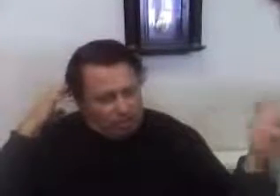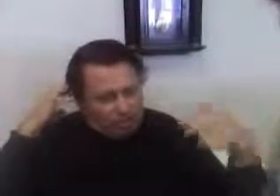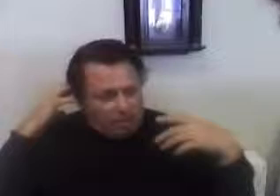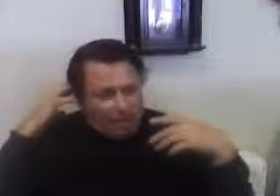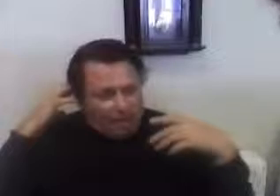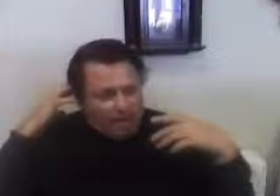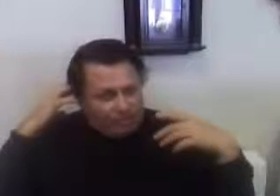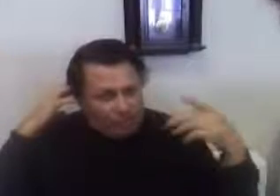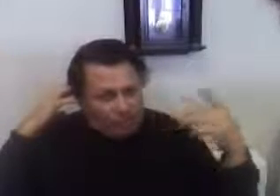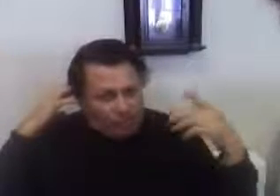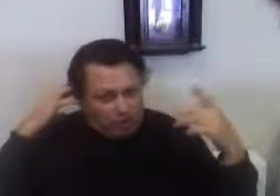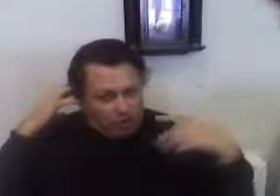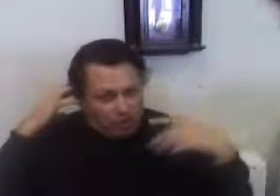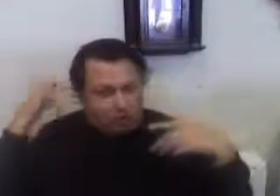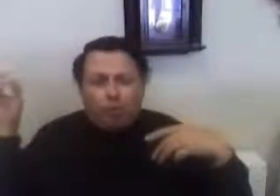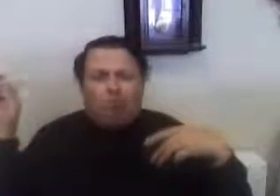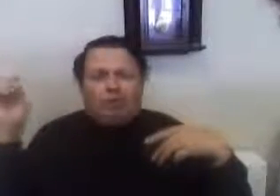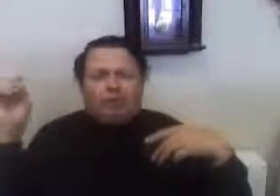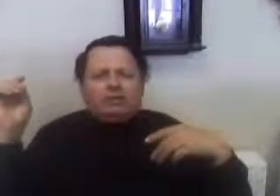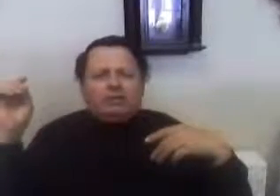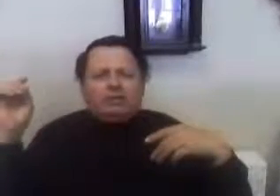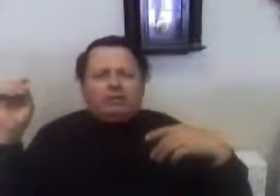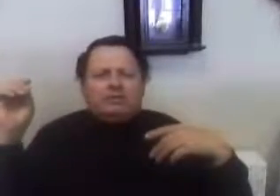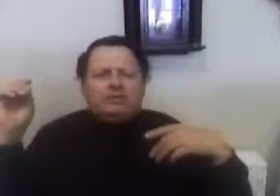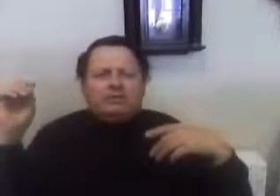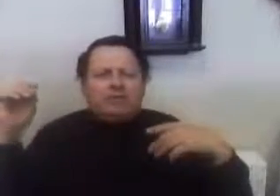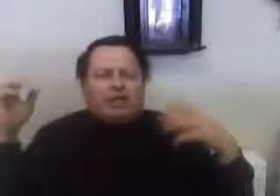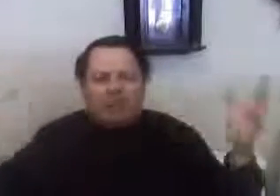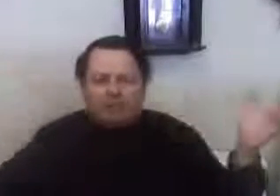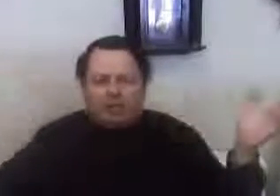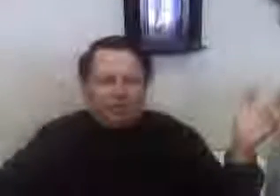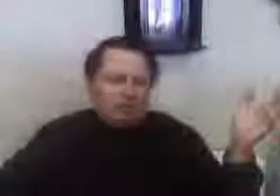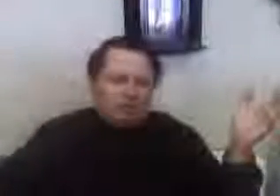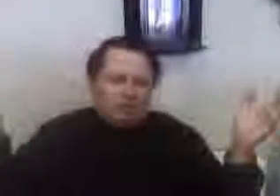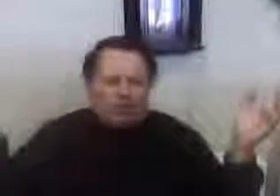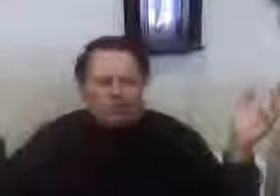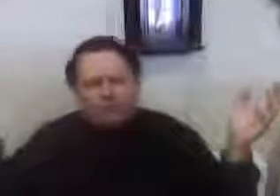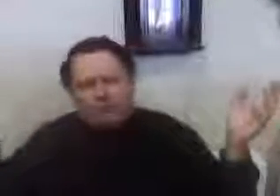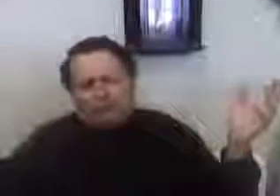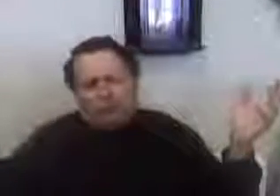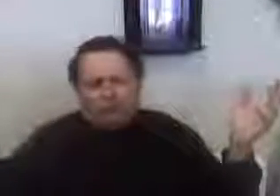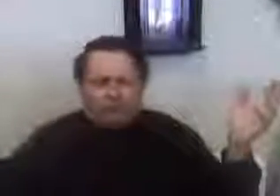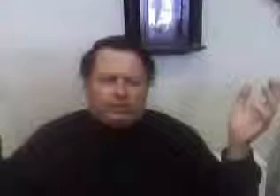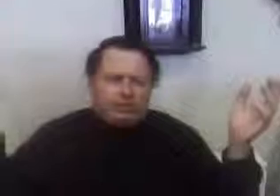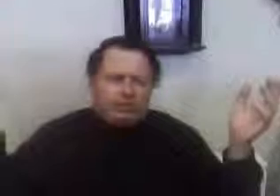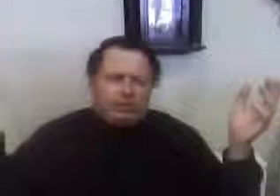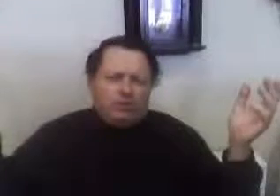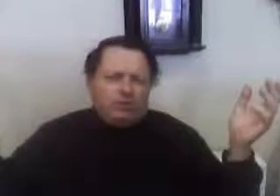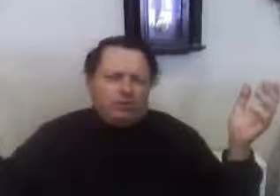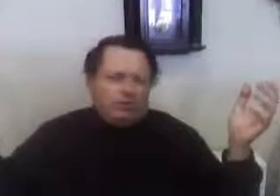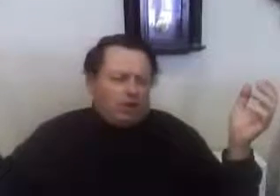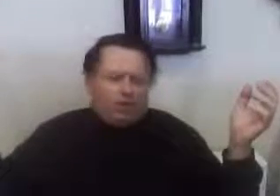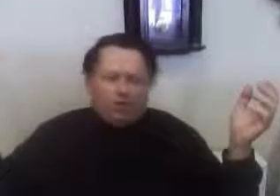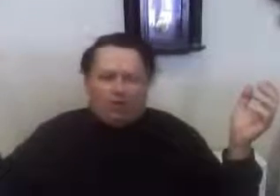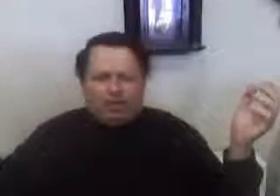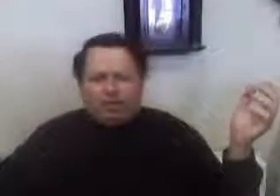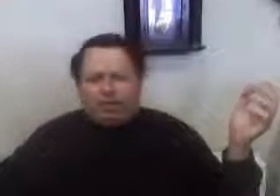The average worker gets poorer. The government uses social forms to try to regulate